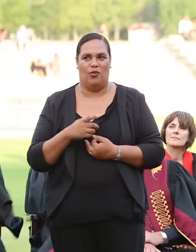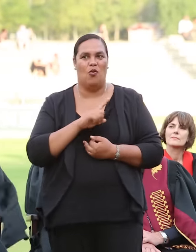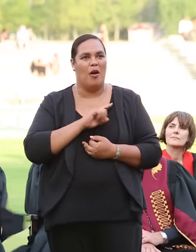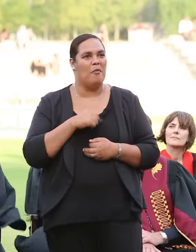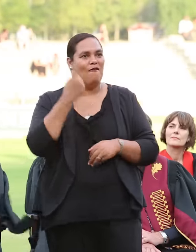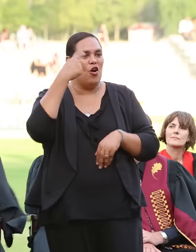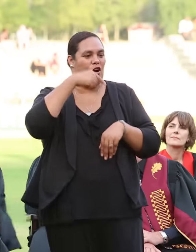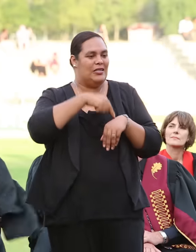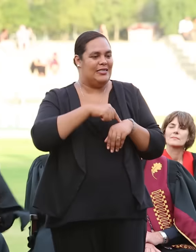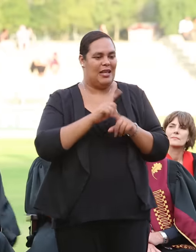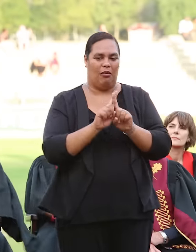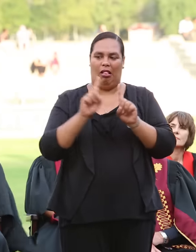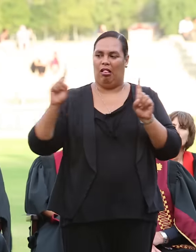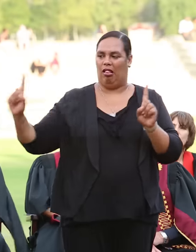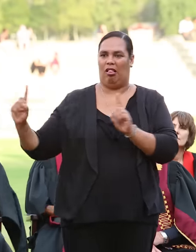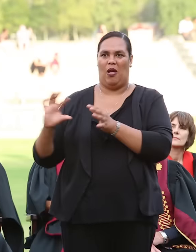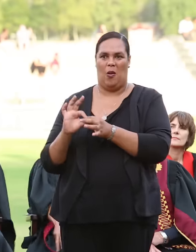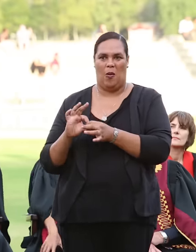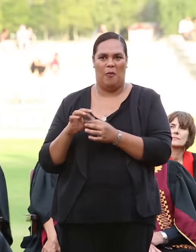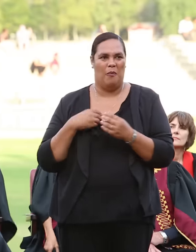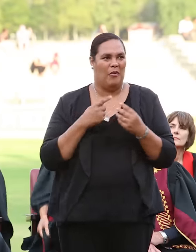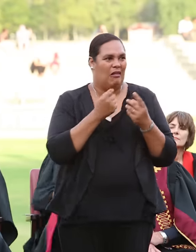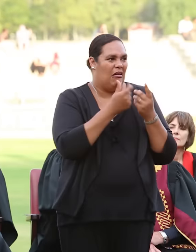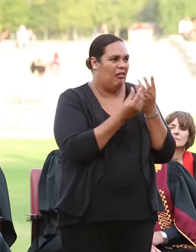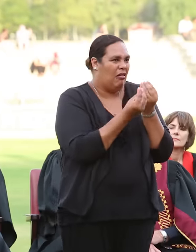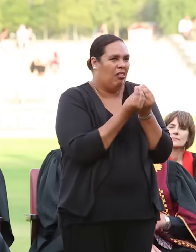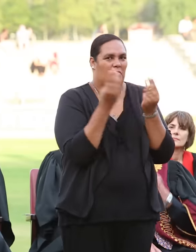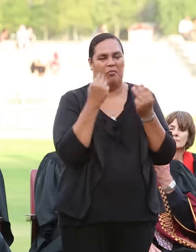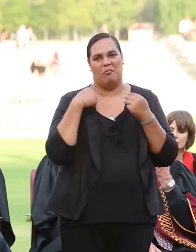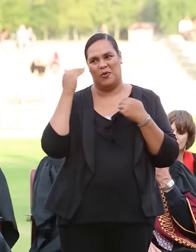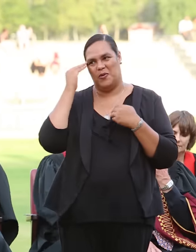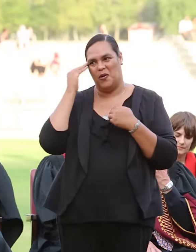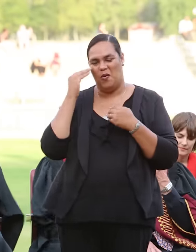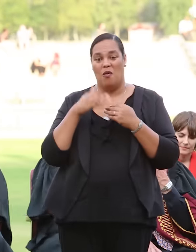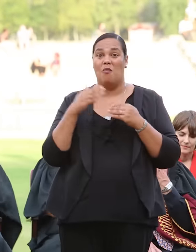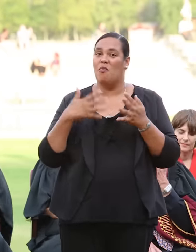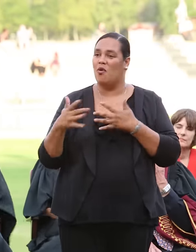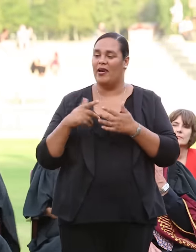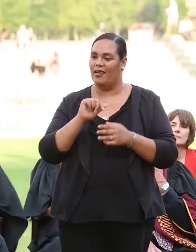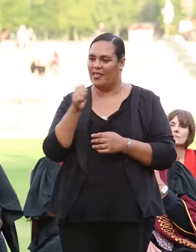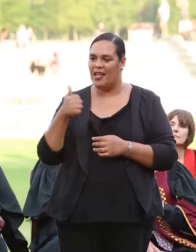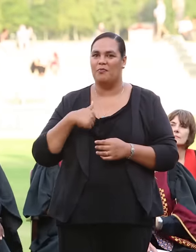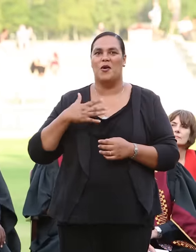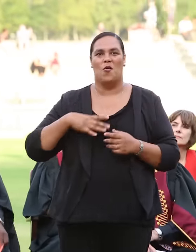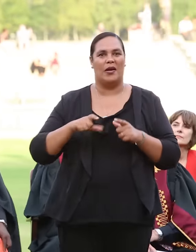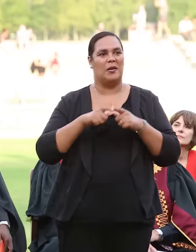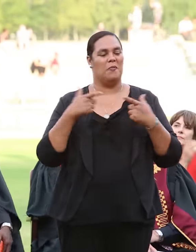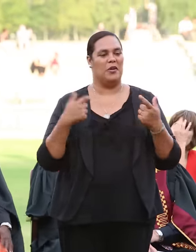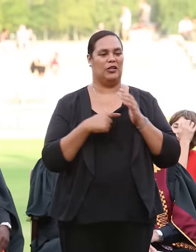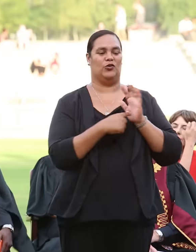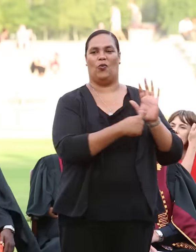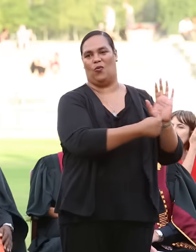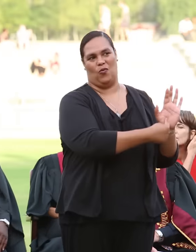first time living away from home, I knew a handful of people, and more than anything else, I wanted to make a good impression.